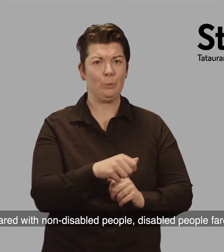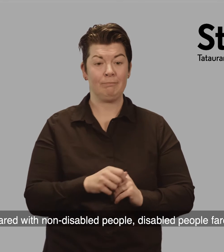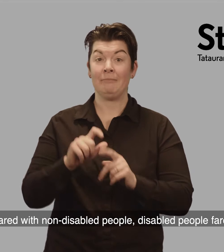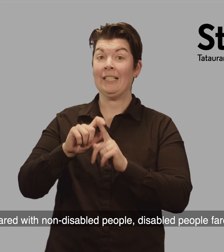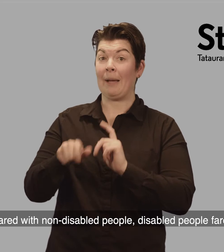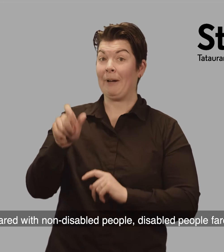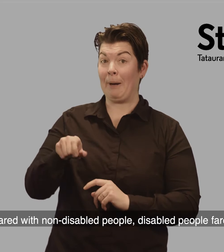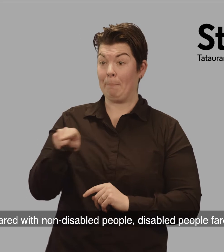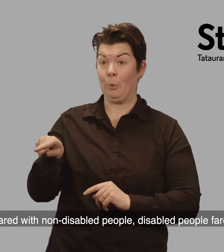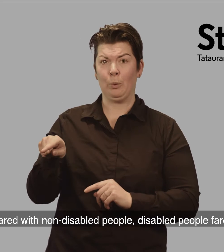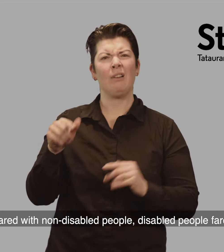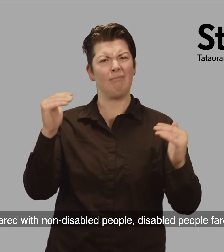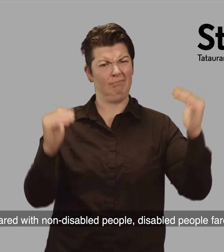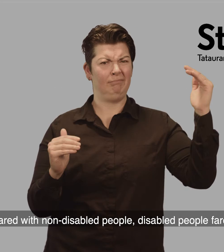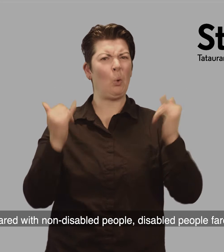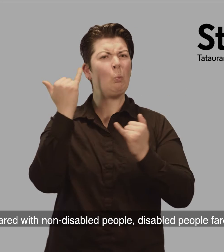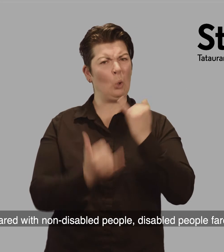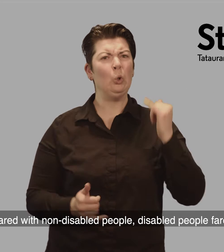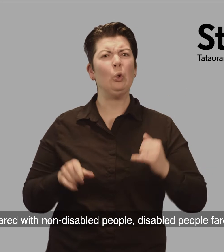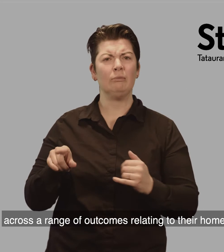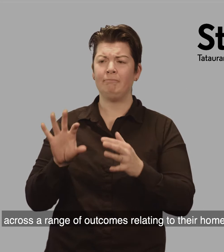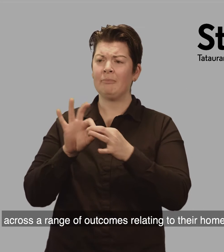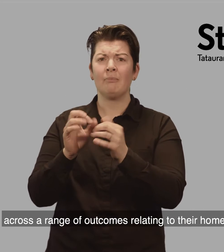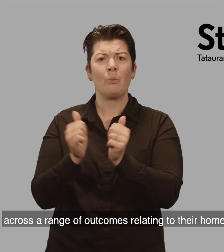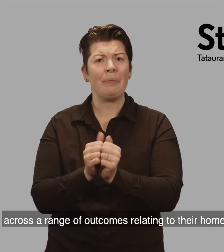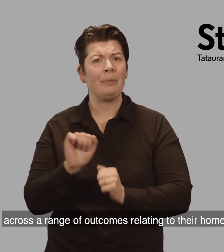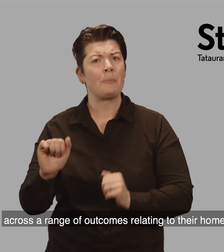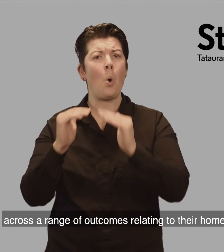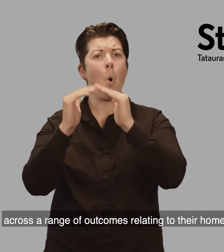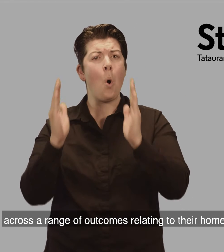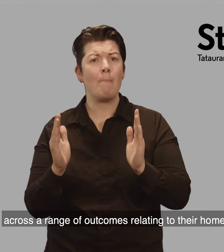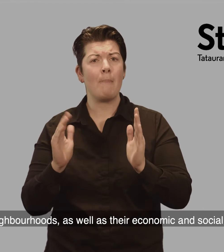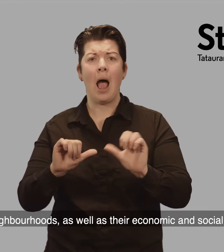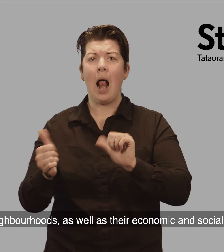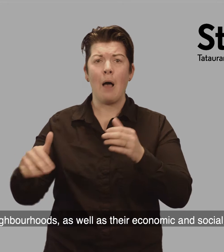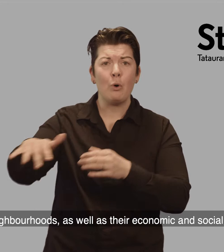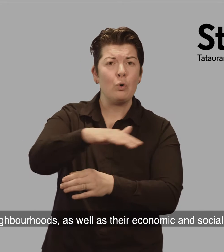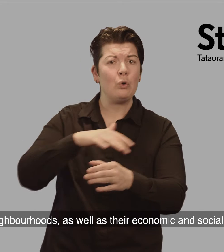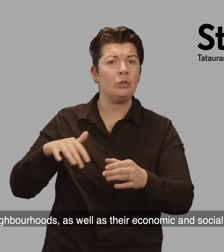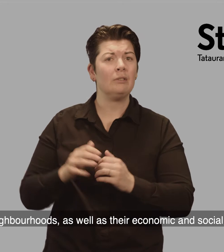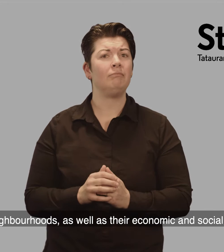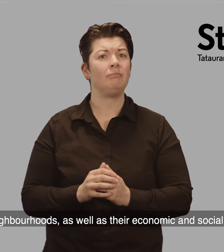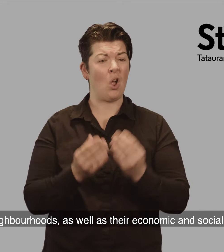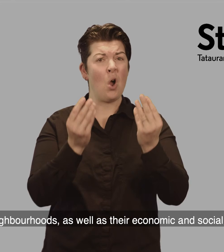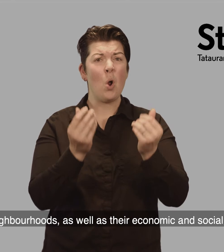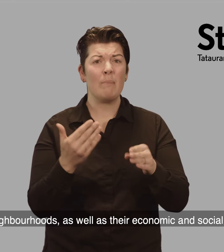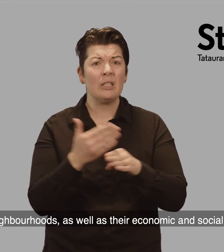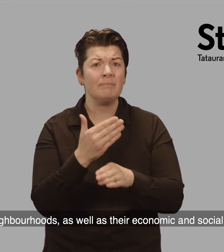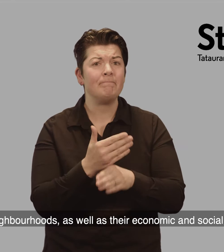disabled people fare worse across the range of outcomes relating to their homes and neighbourhoods, as well as their economic and social